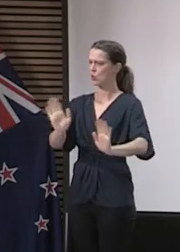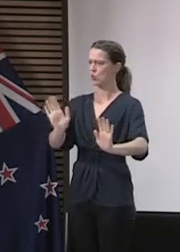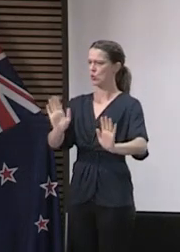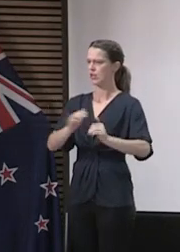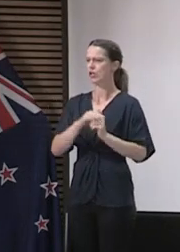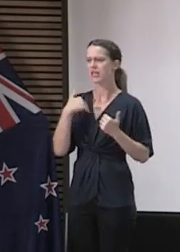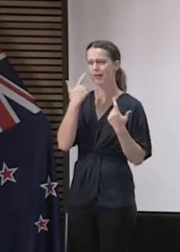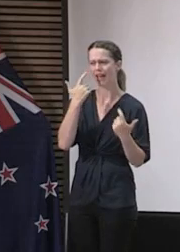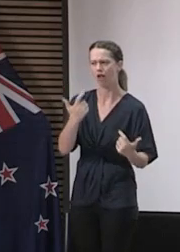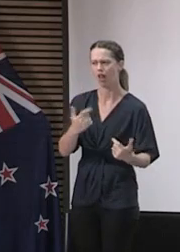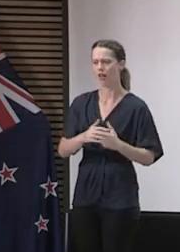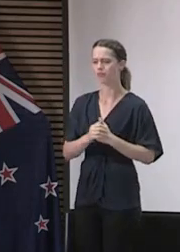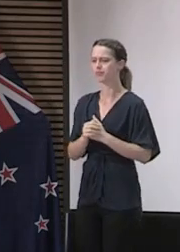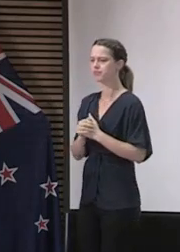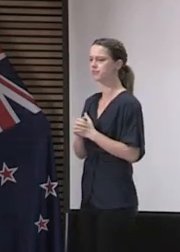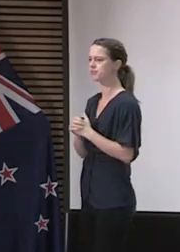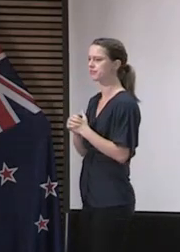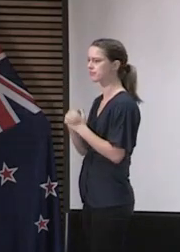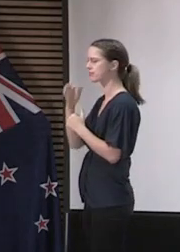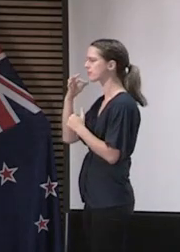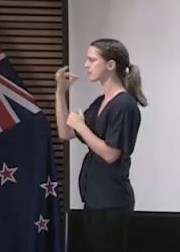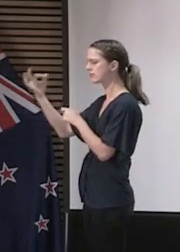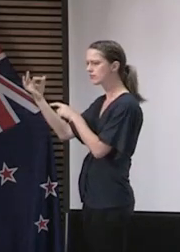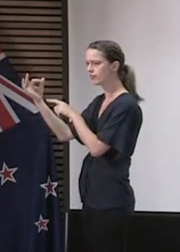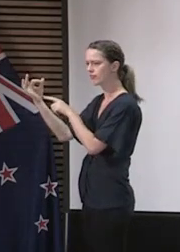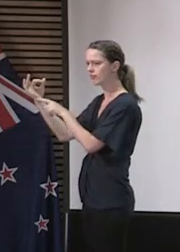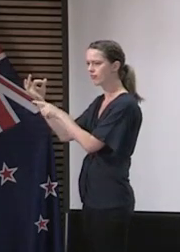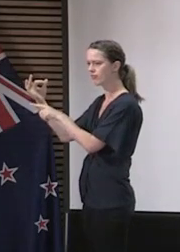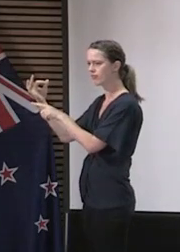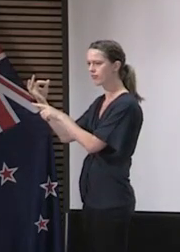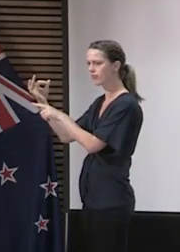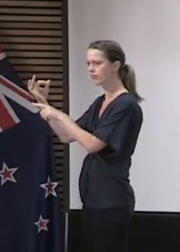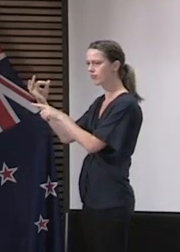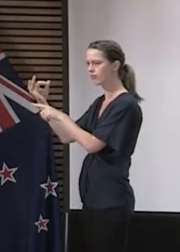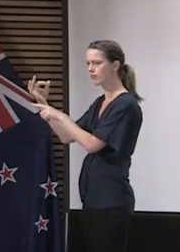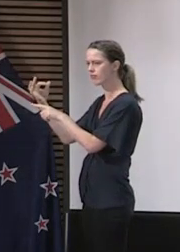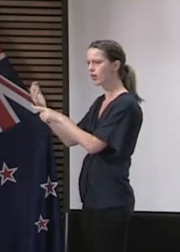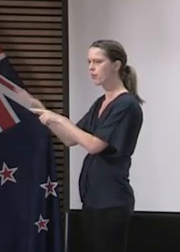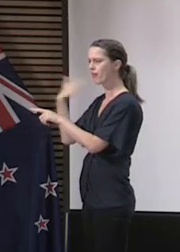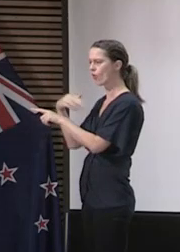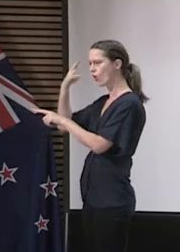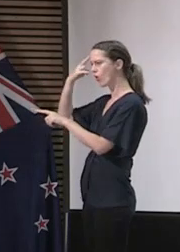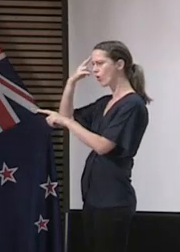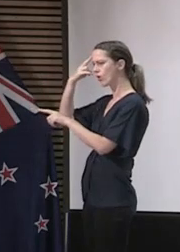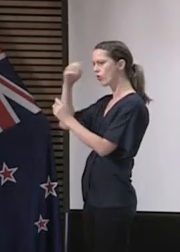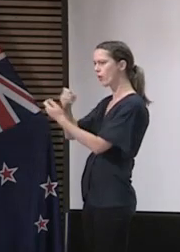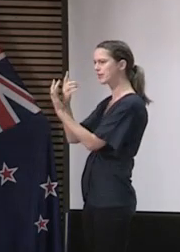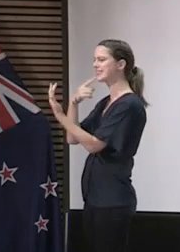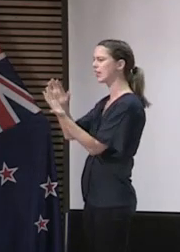and act cautiously. Can I ask why the Ministry stopped classifying cases as community transmission on the website?